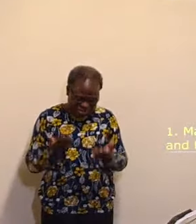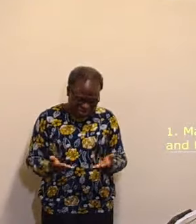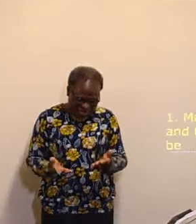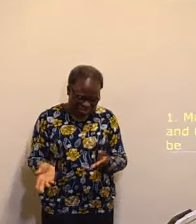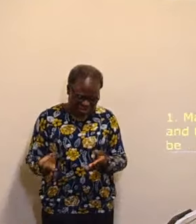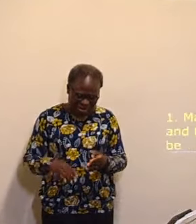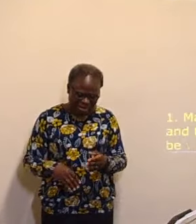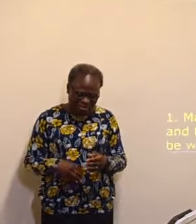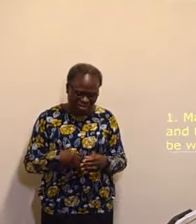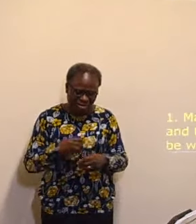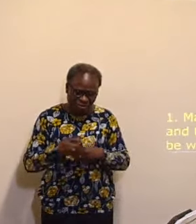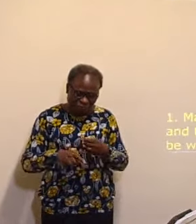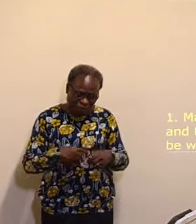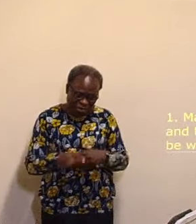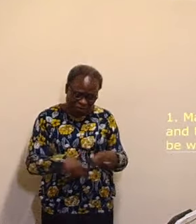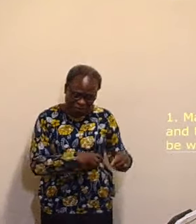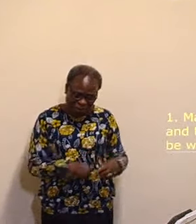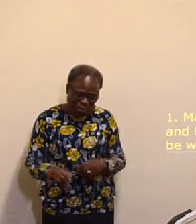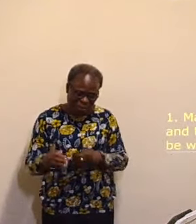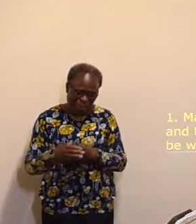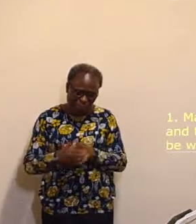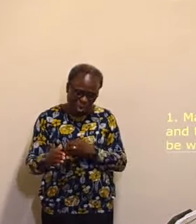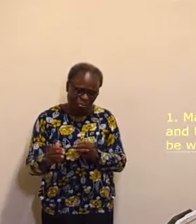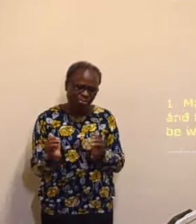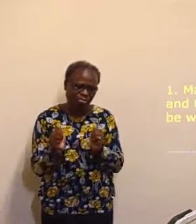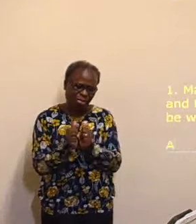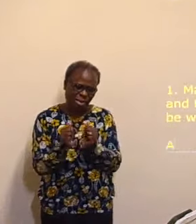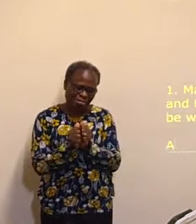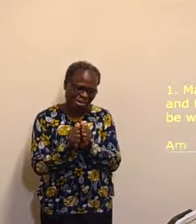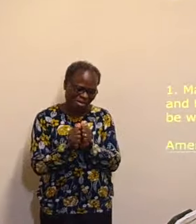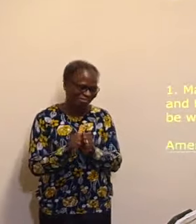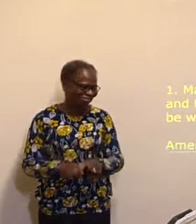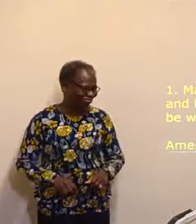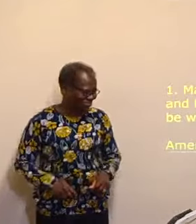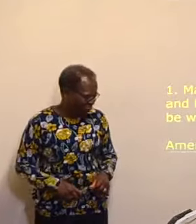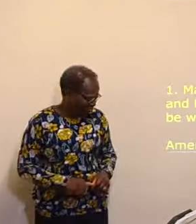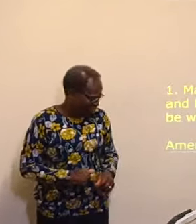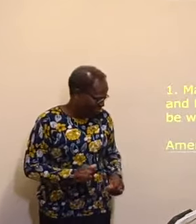Amen. Amen. Amen.